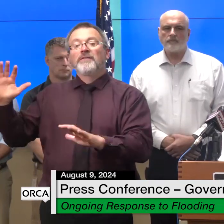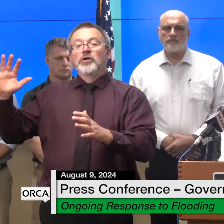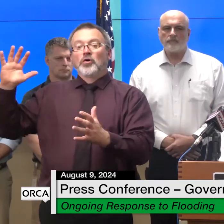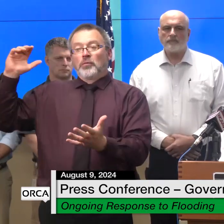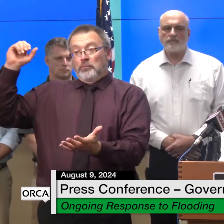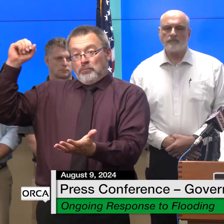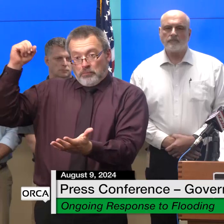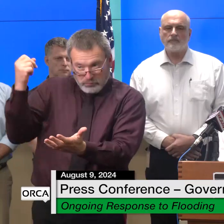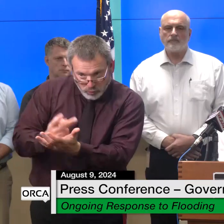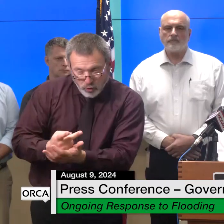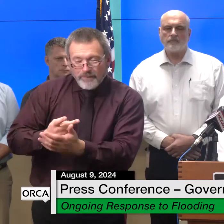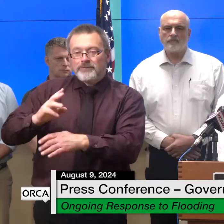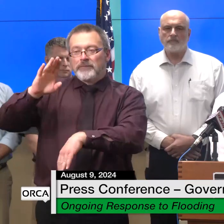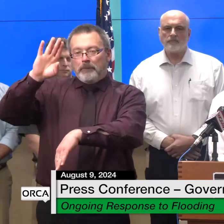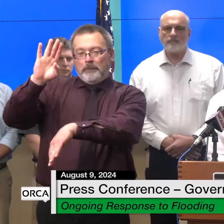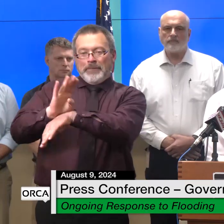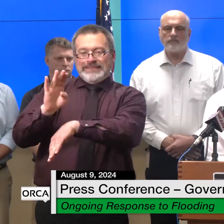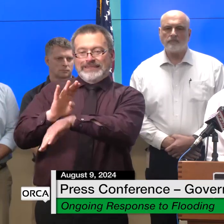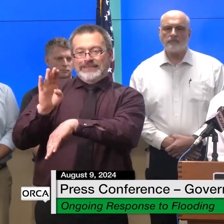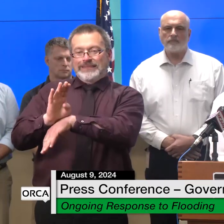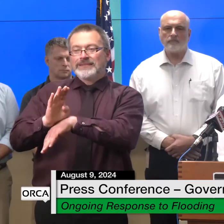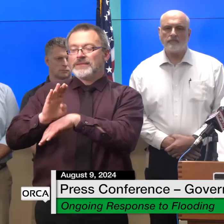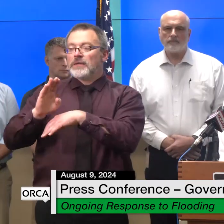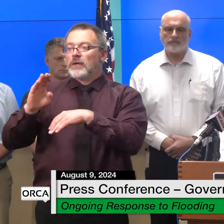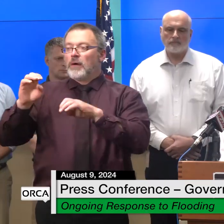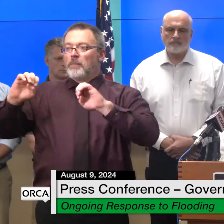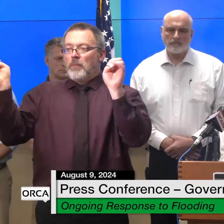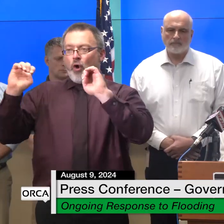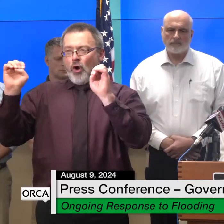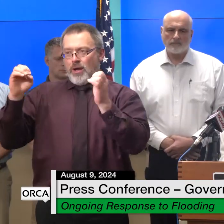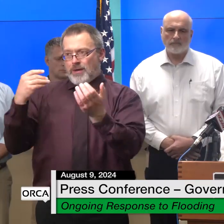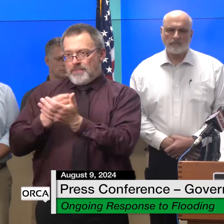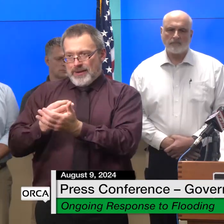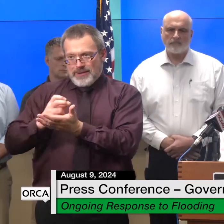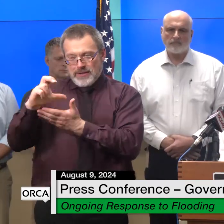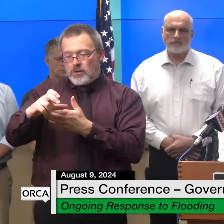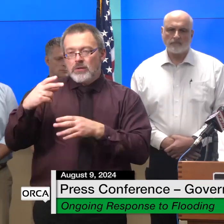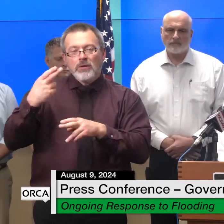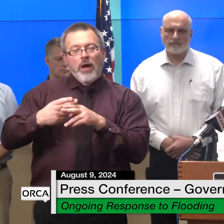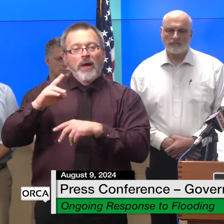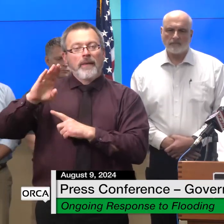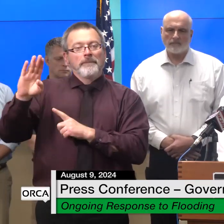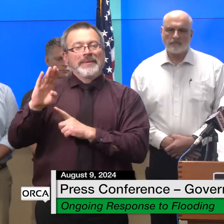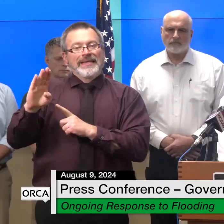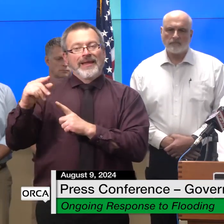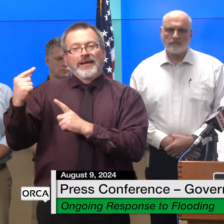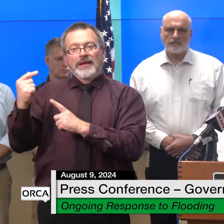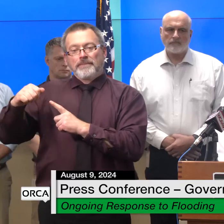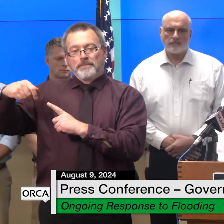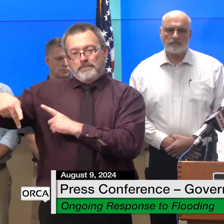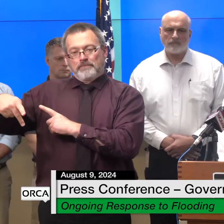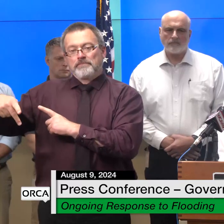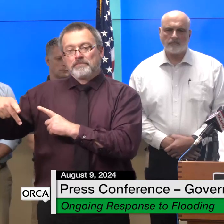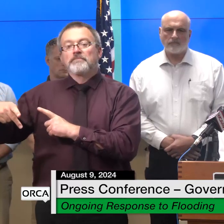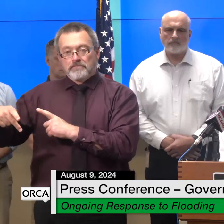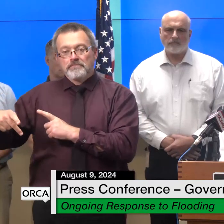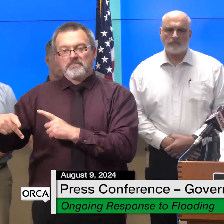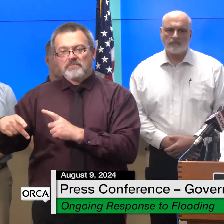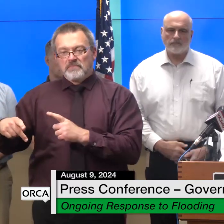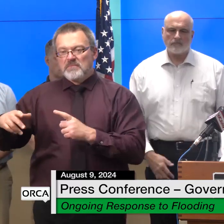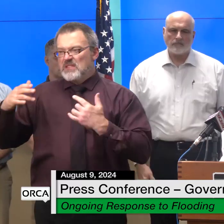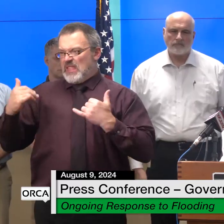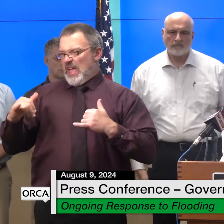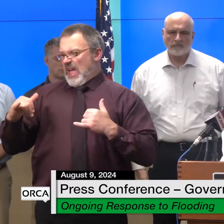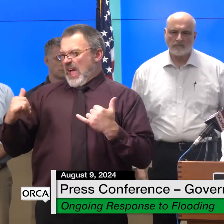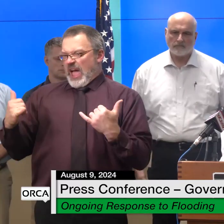assistance program or BGAP to provide funding for businesses to help with immediate repairs so they can get their